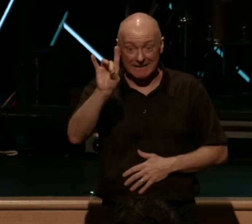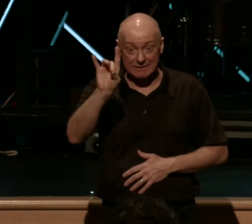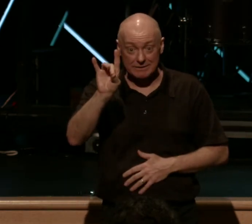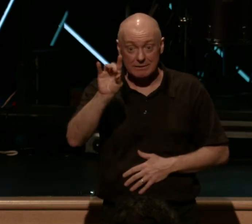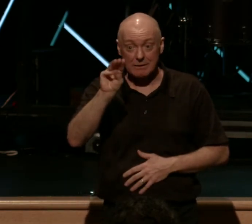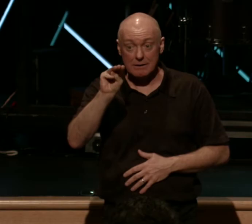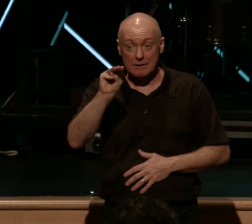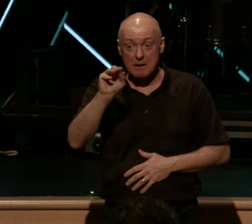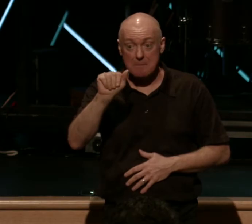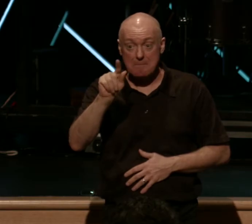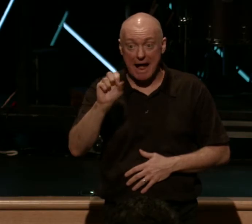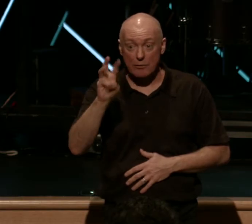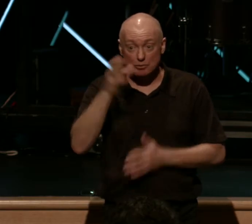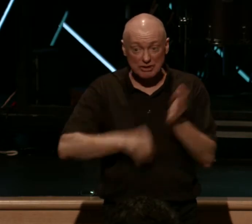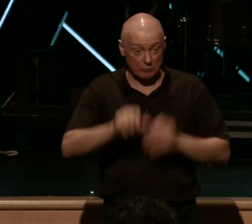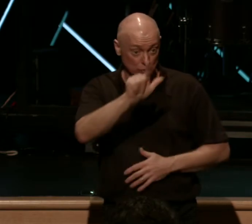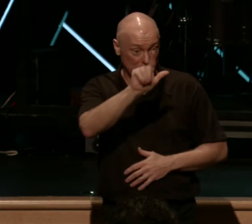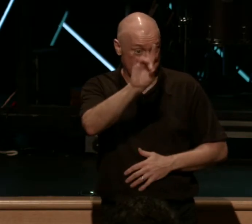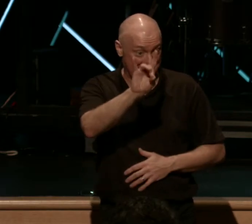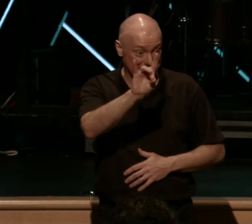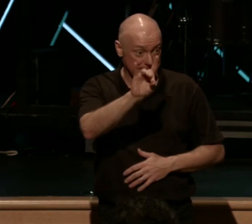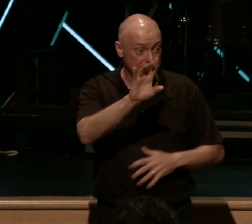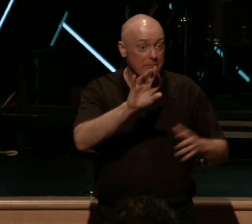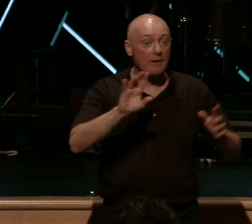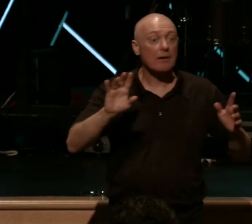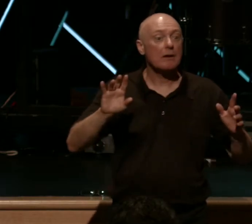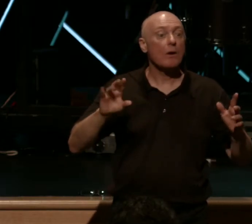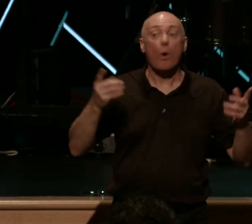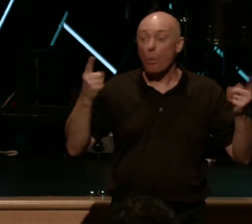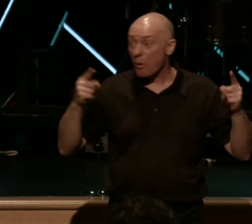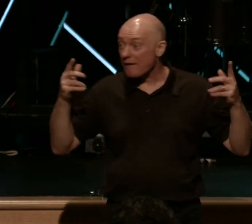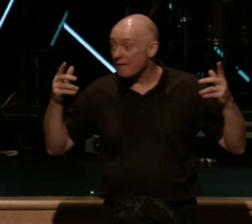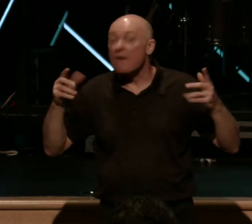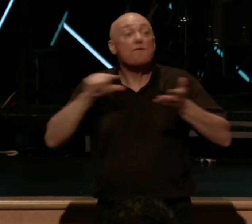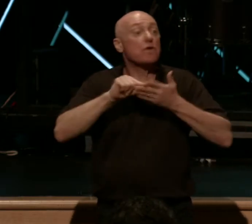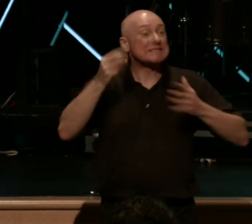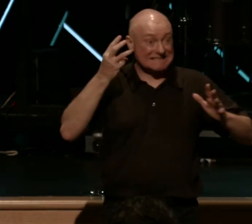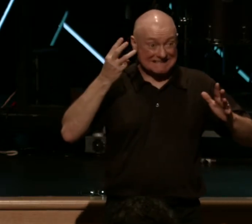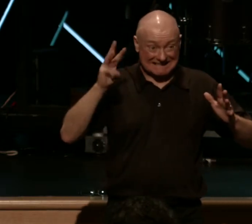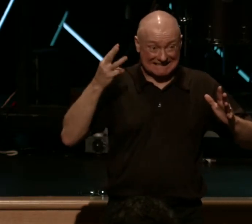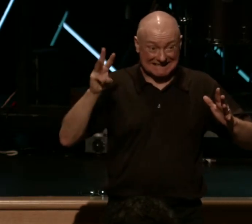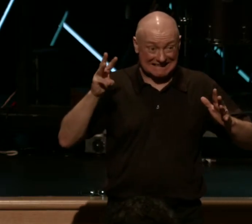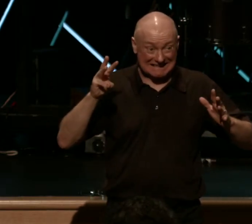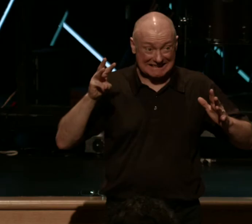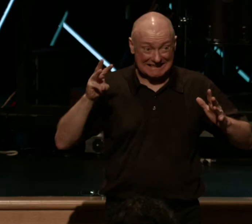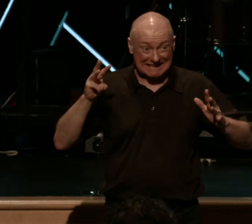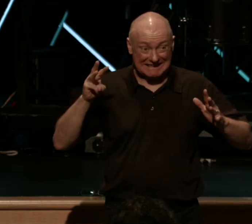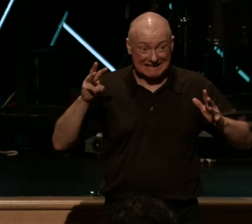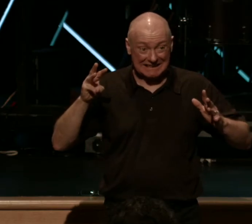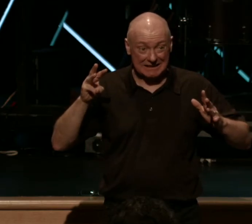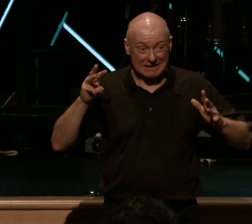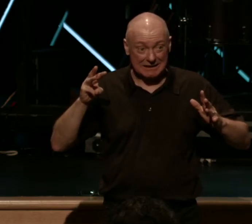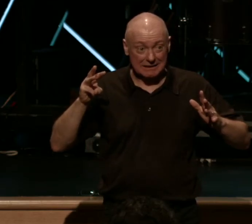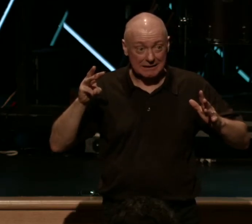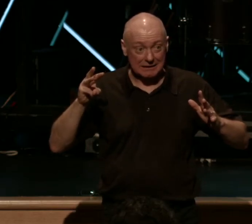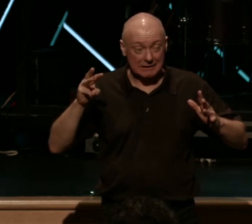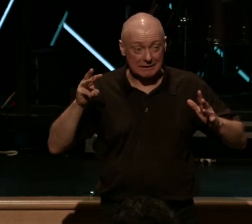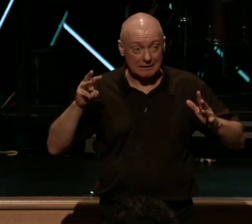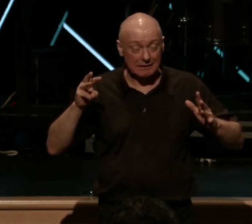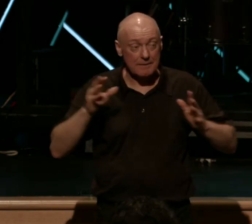Matthew 28. And when you get to verse 16, you can say word. We like